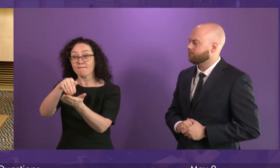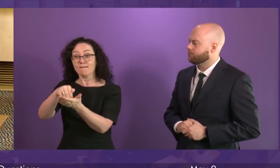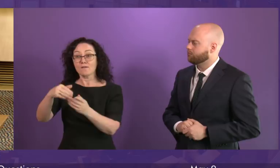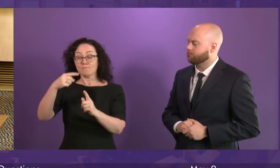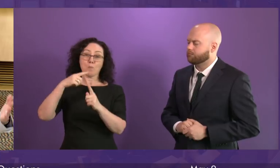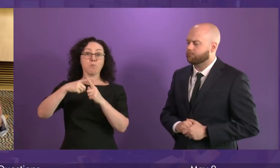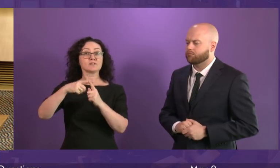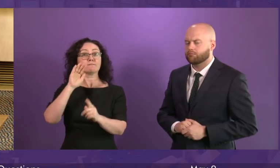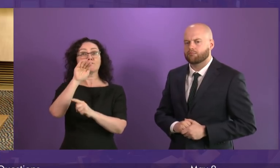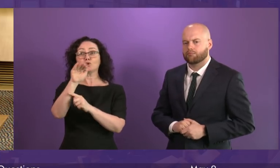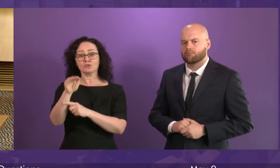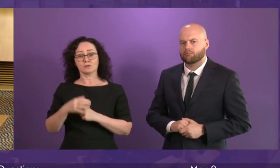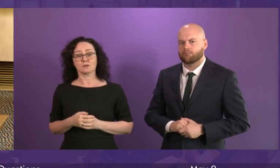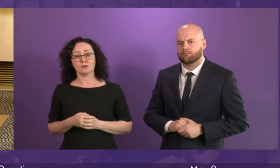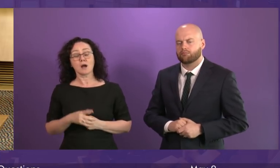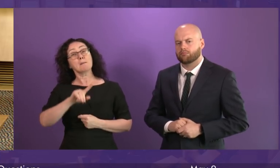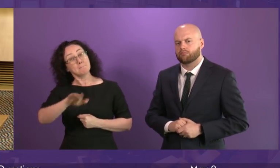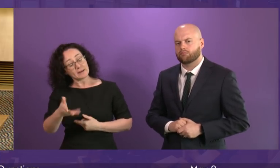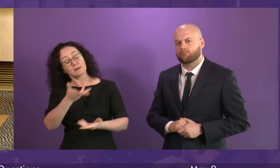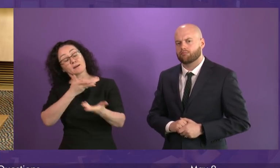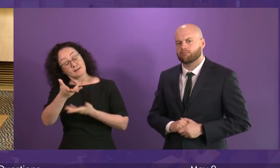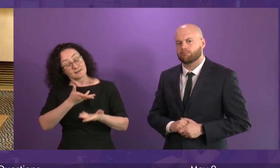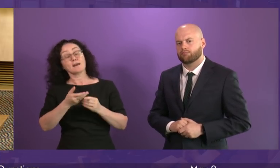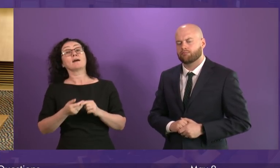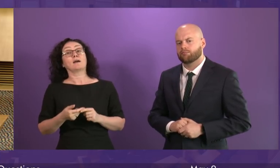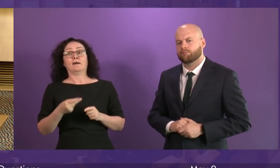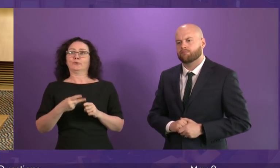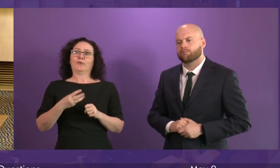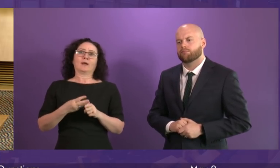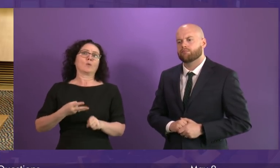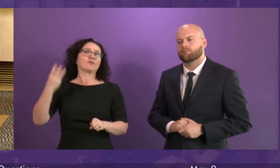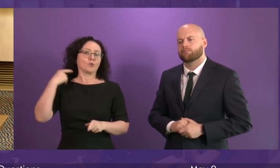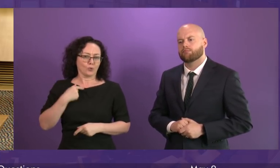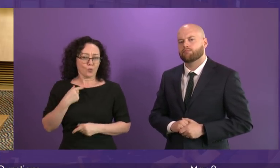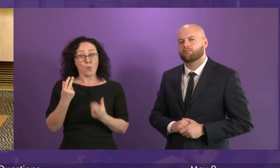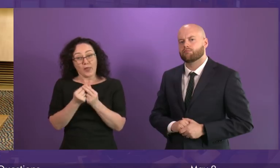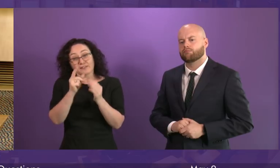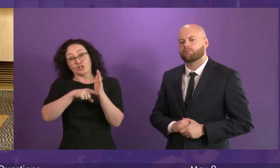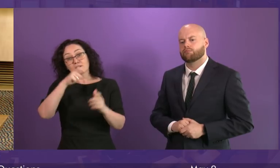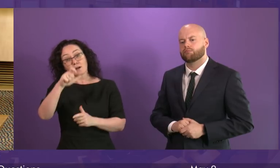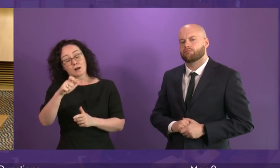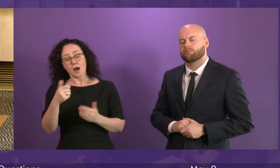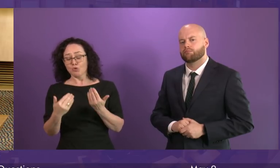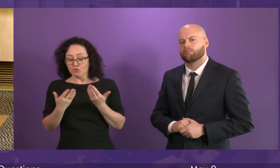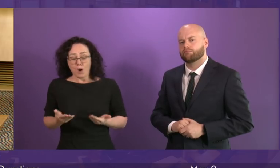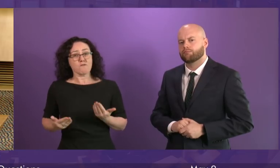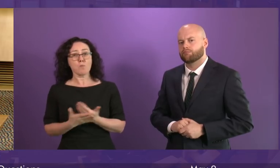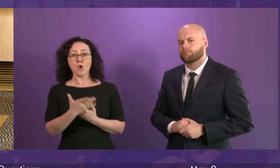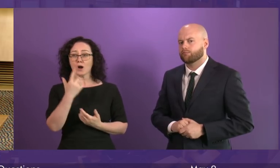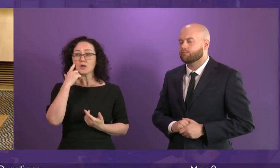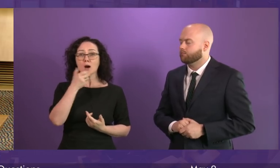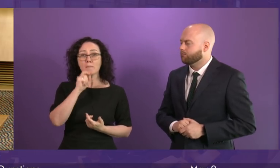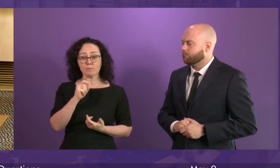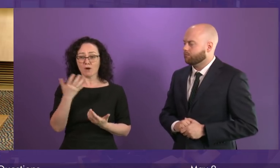school qualifications, I had this exchange a couple of weeks ago with Jackson Carlaw. We actually see now a higher proportion of young people